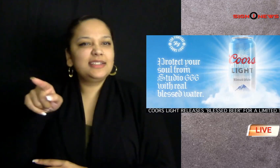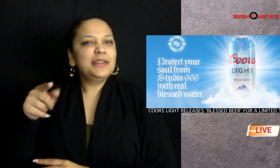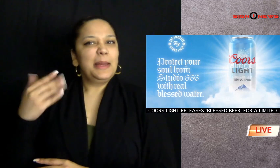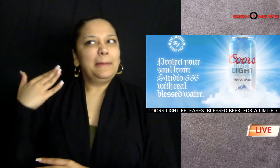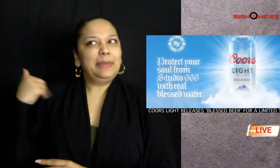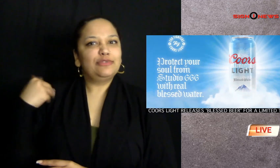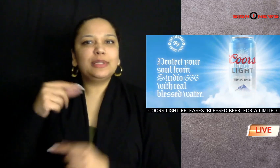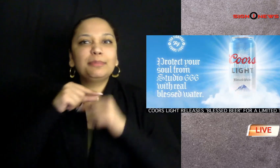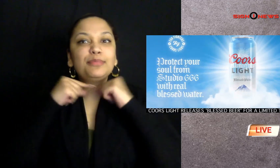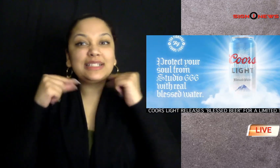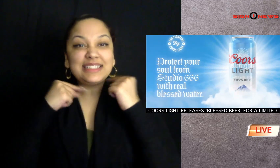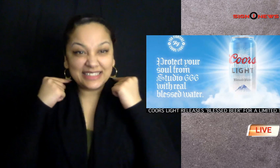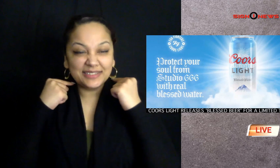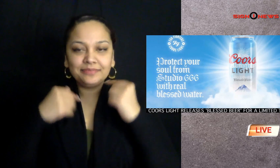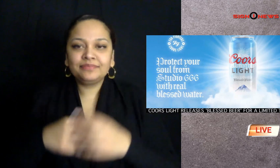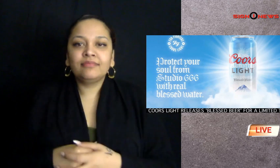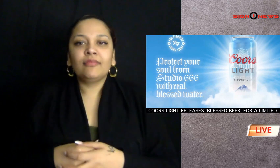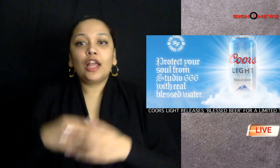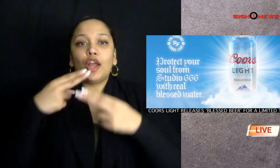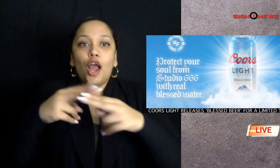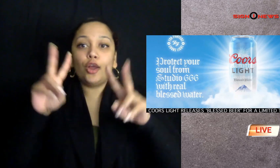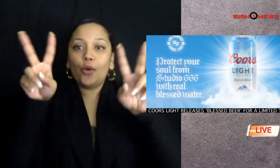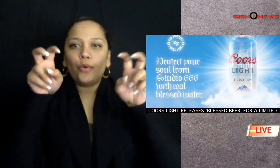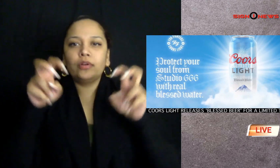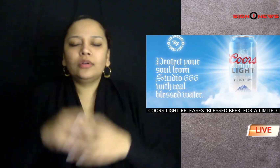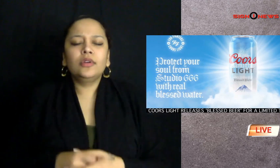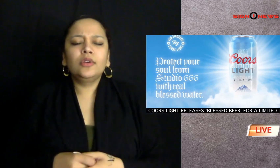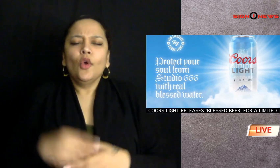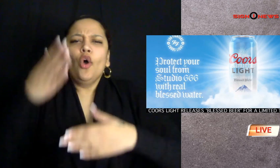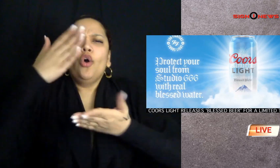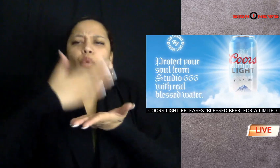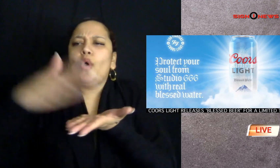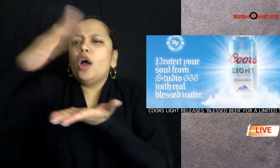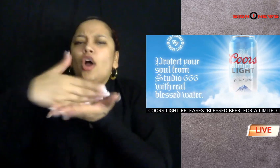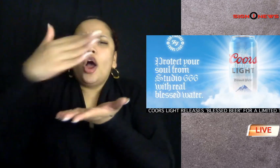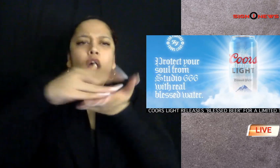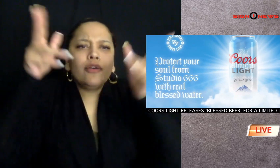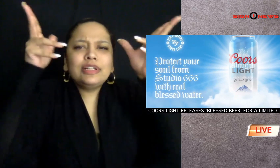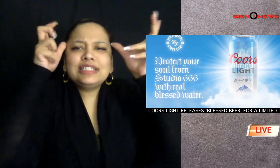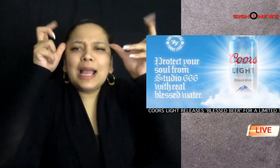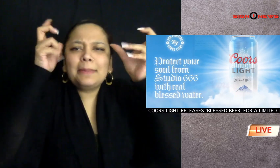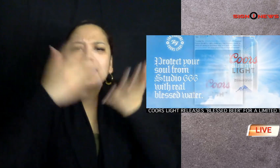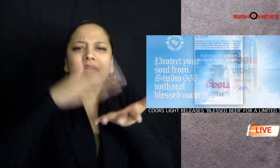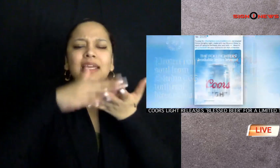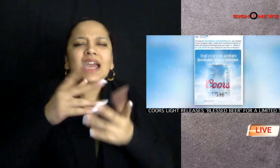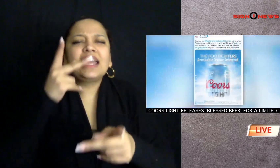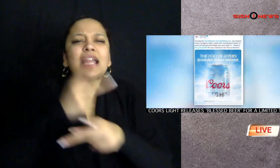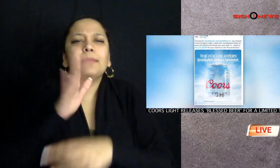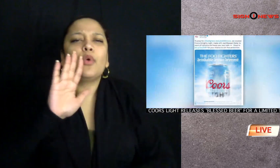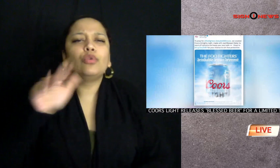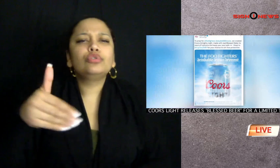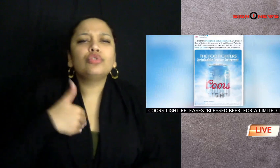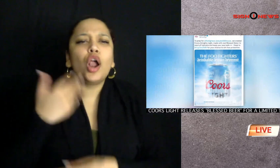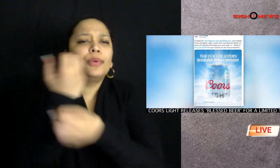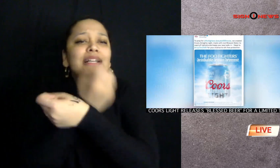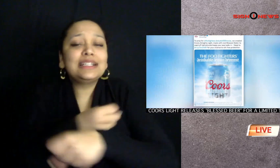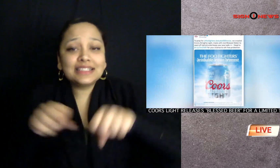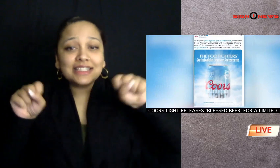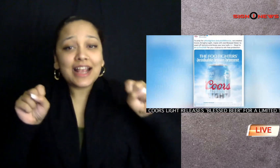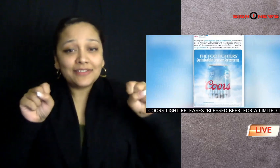the company claims the water in Coors almighty is blessed by an ordained minister and it